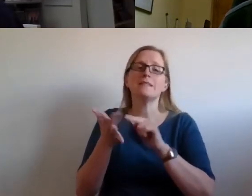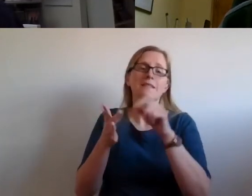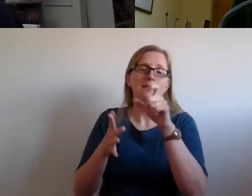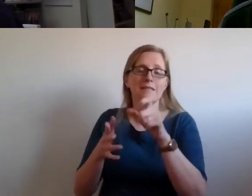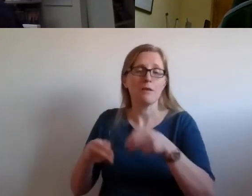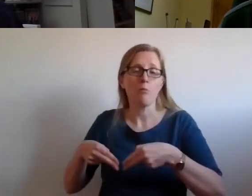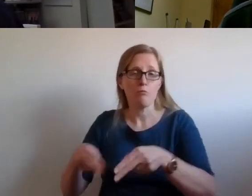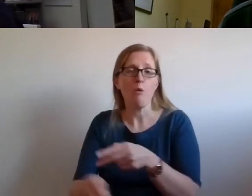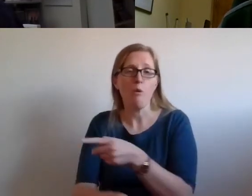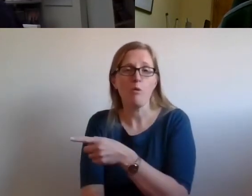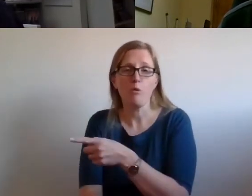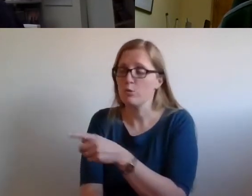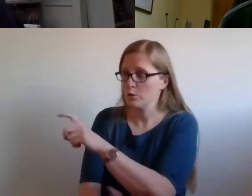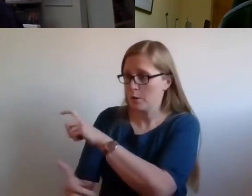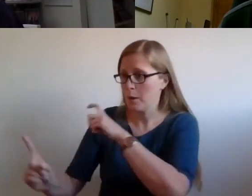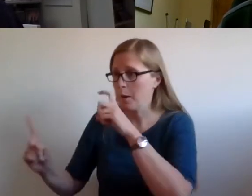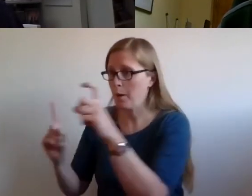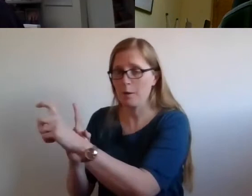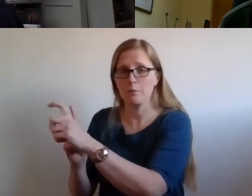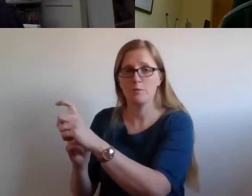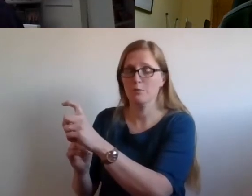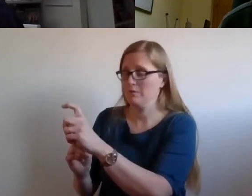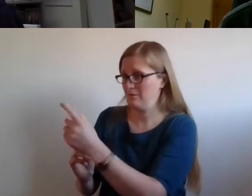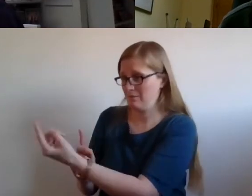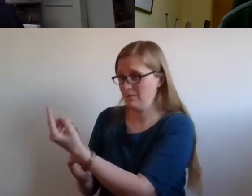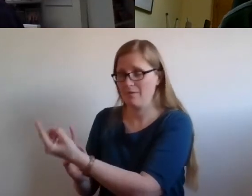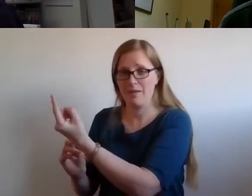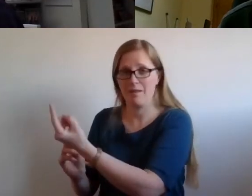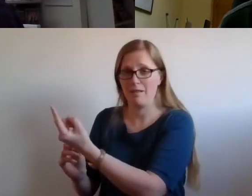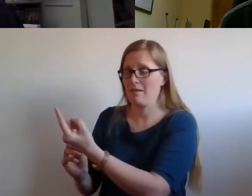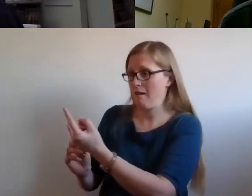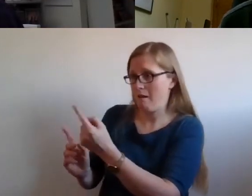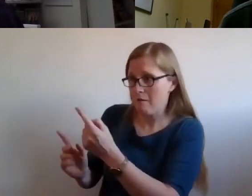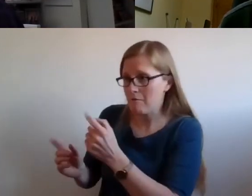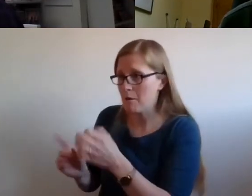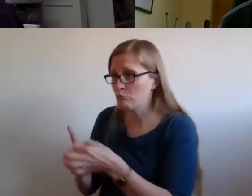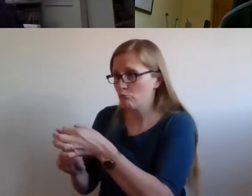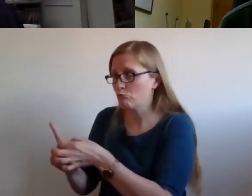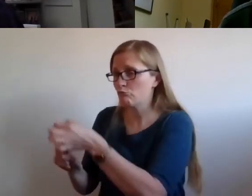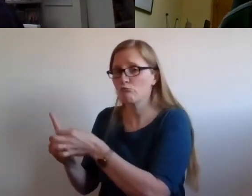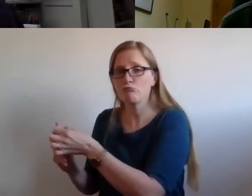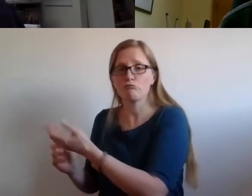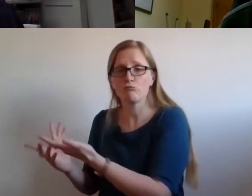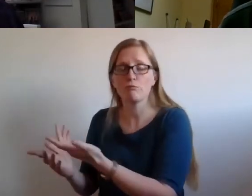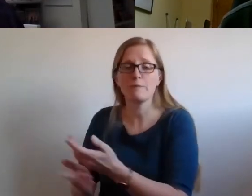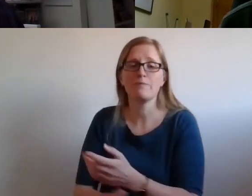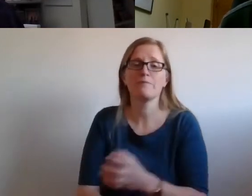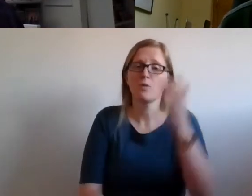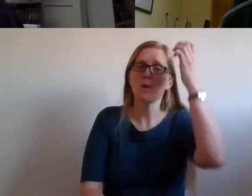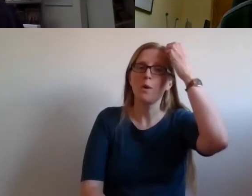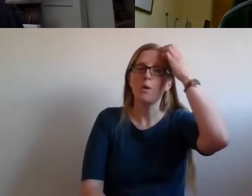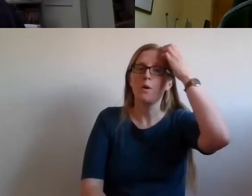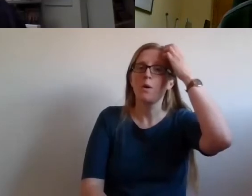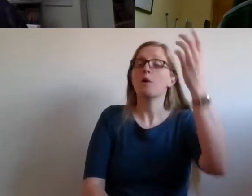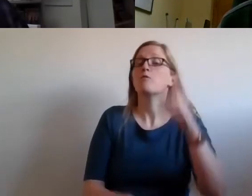improve their lot. That's what the approach that government should take and not a top down patronizing